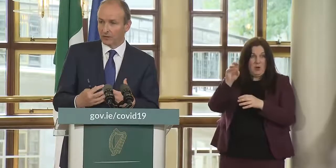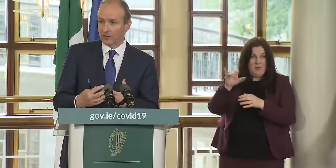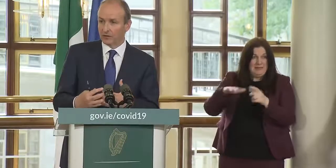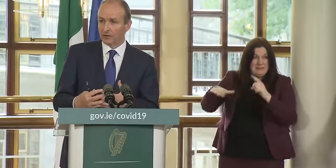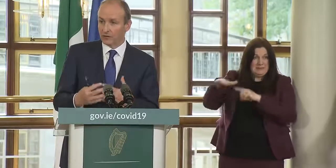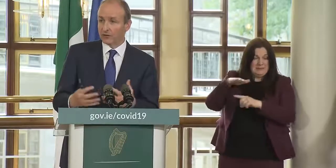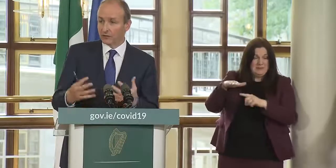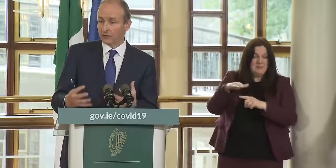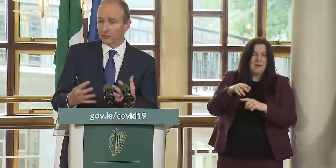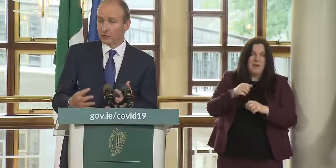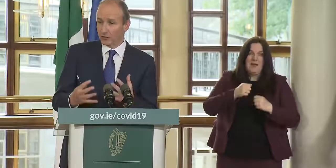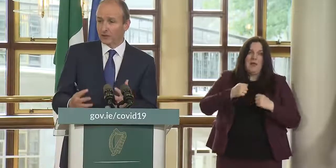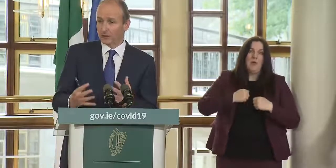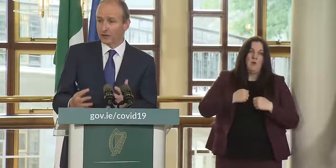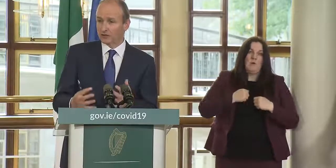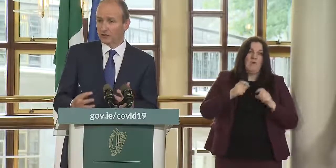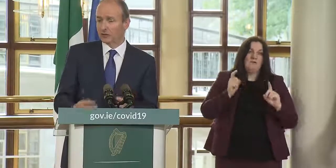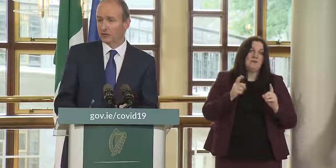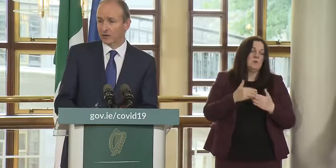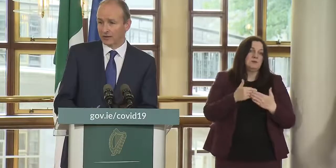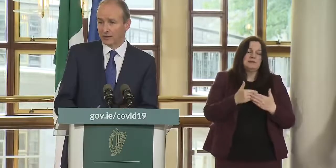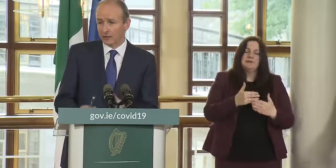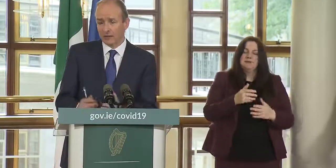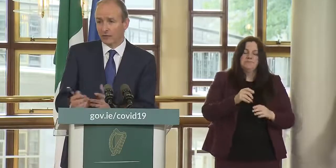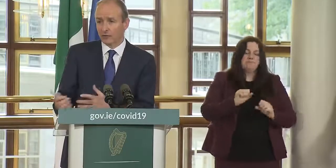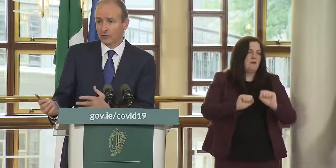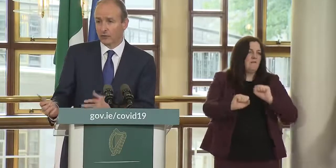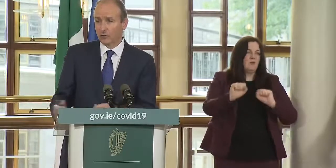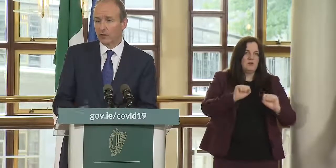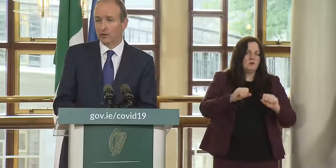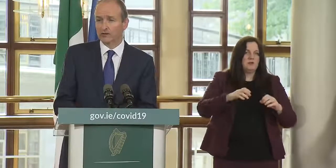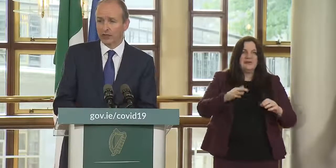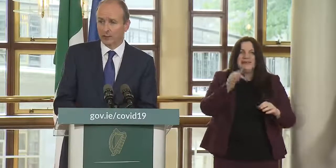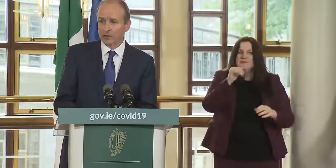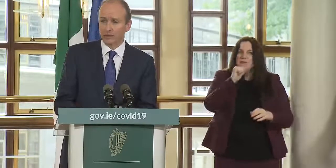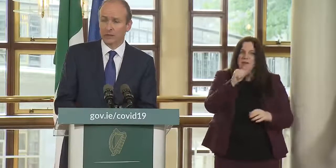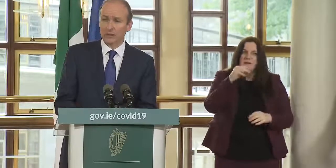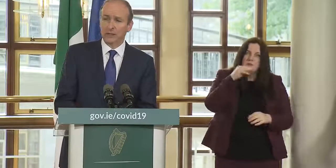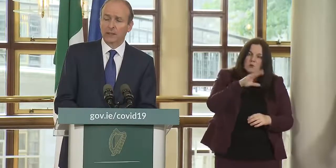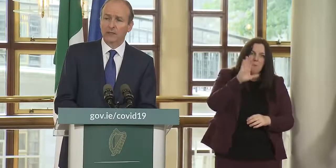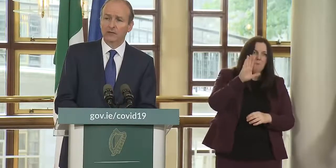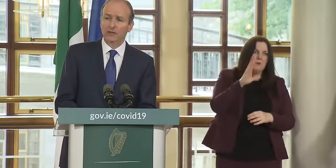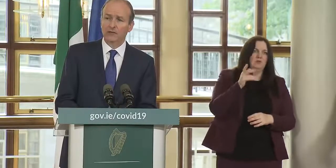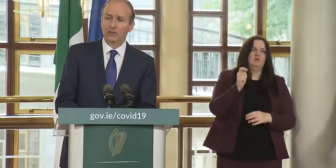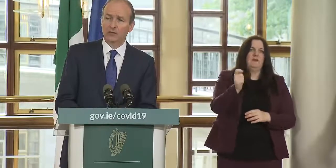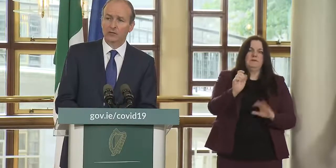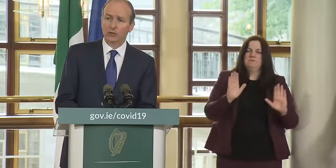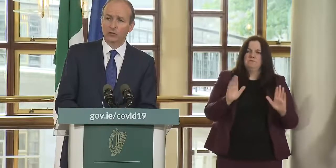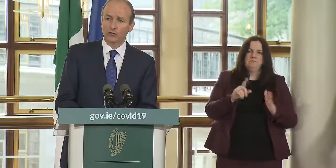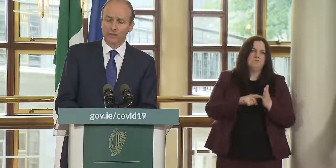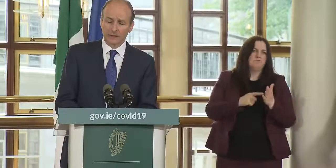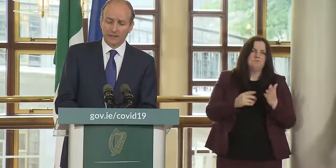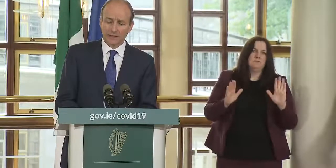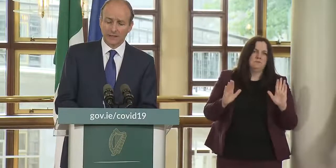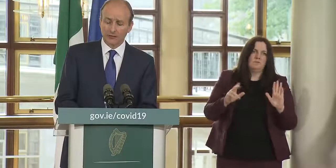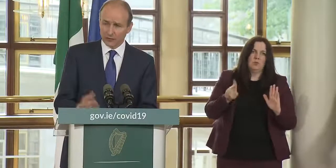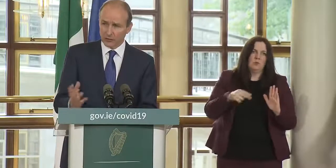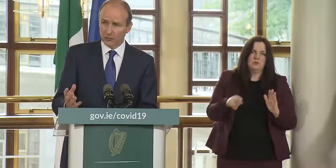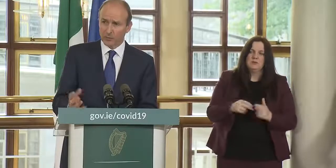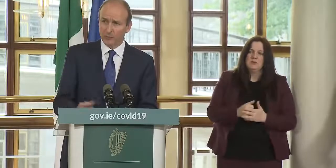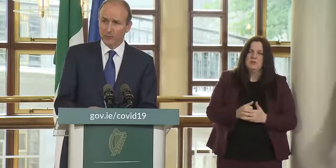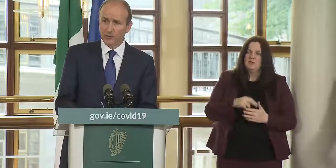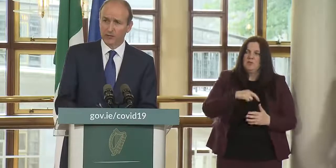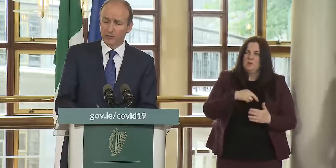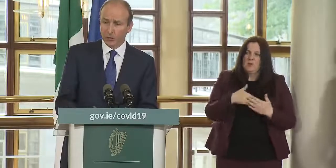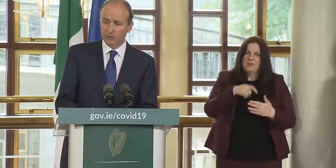said at the outset that the advice is to avoid non-essential travel that's been advice for quite a long time now since the advent of covet and it is